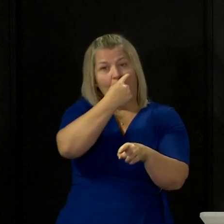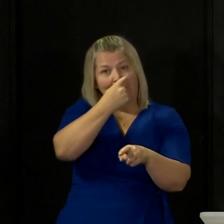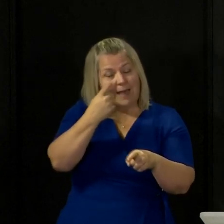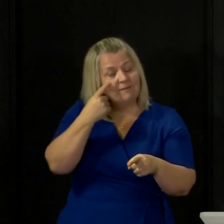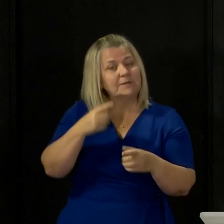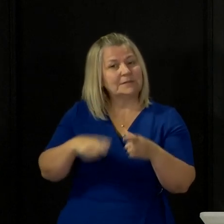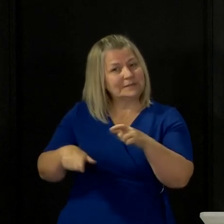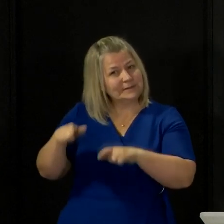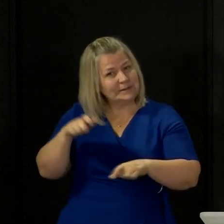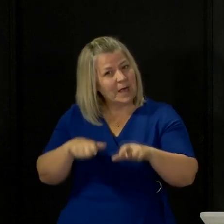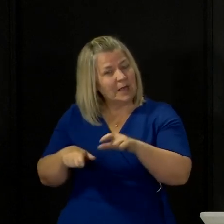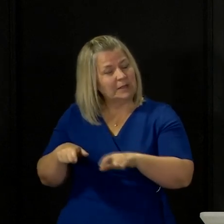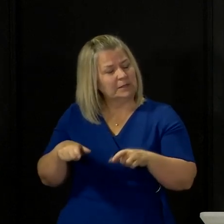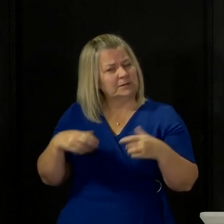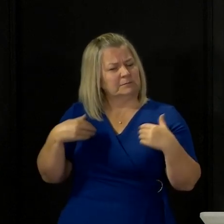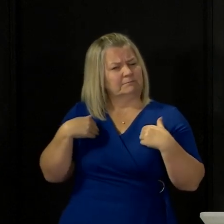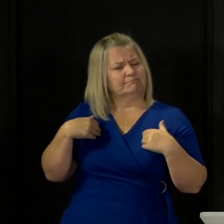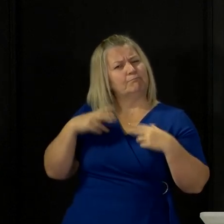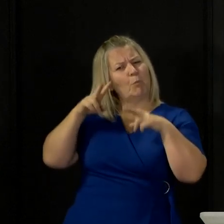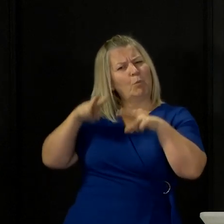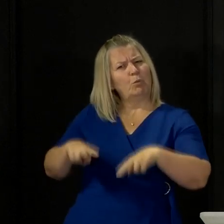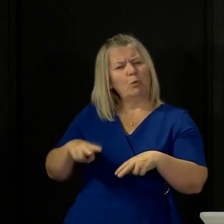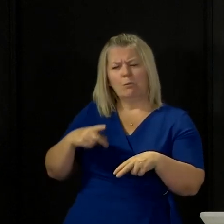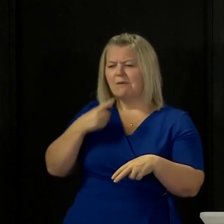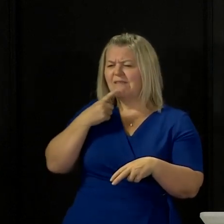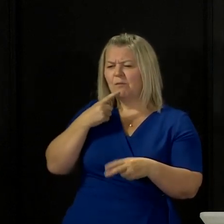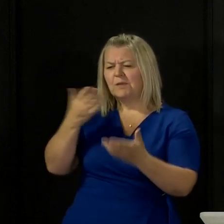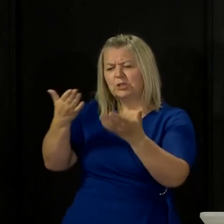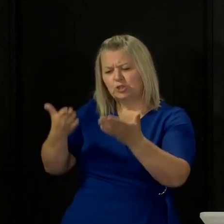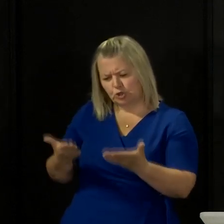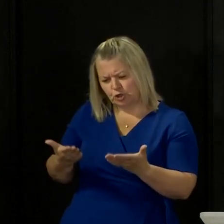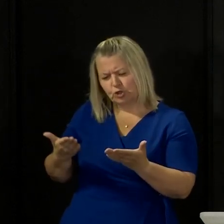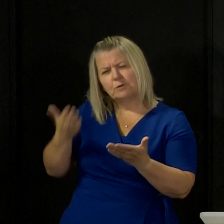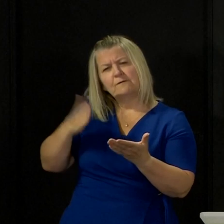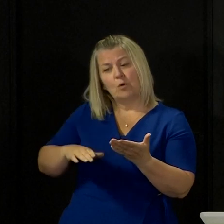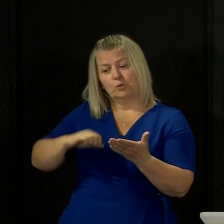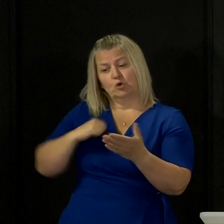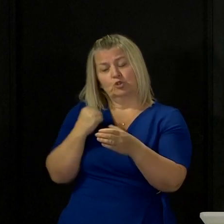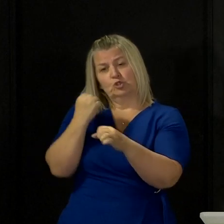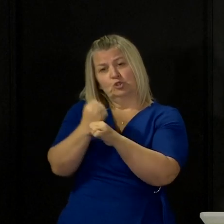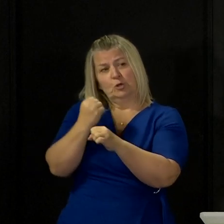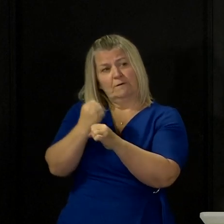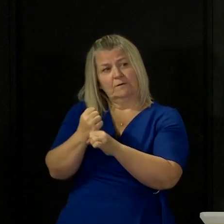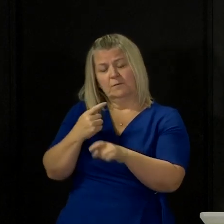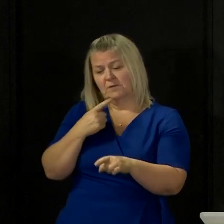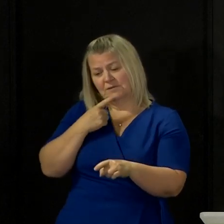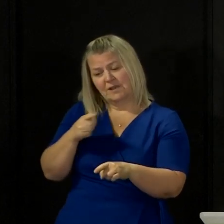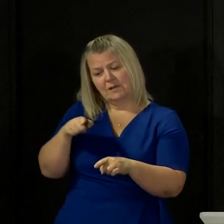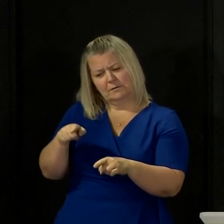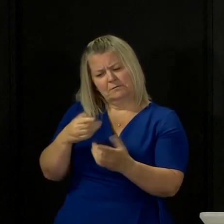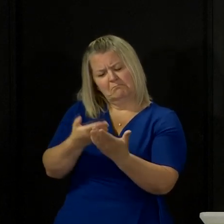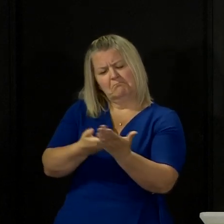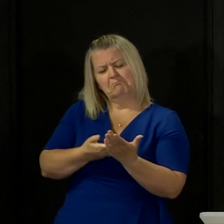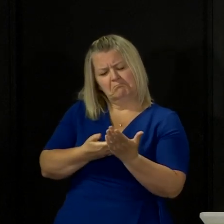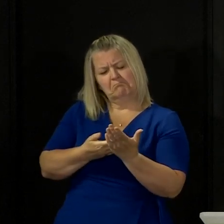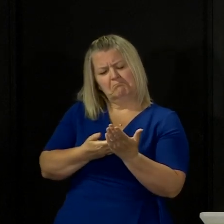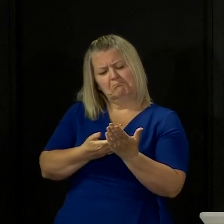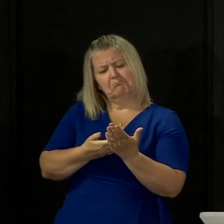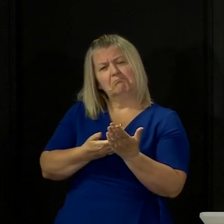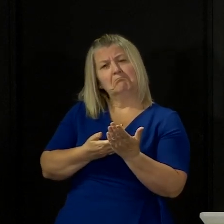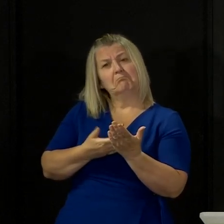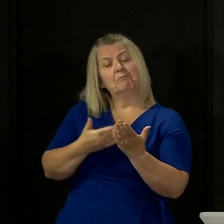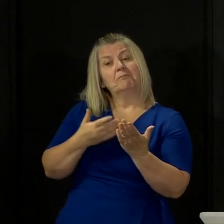But I'm looking at the latest data spreadsheet from the Scottish Government, which shows that there are only 18 positive cases